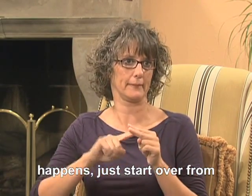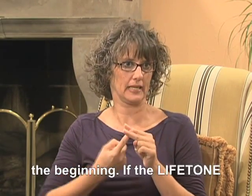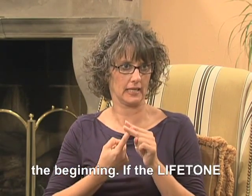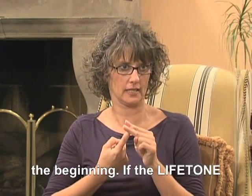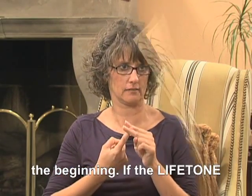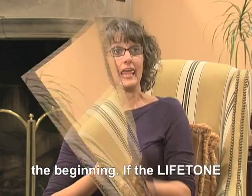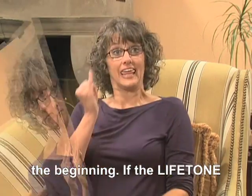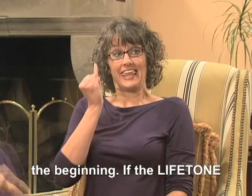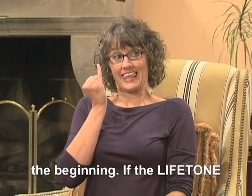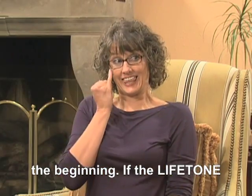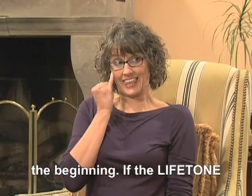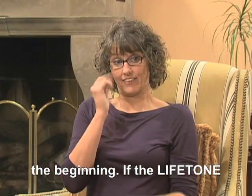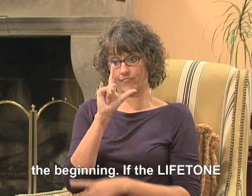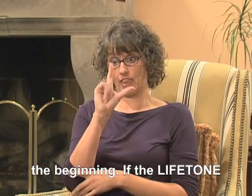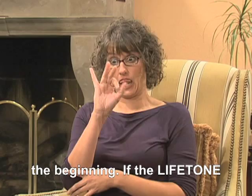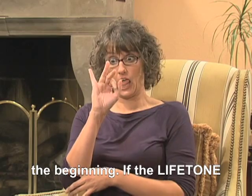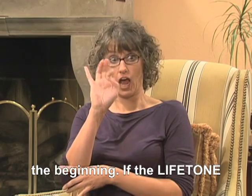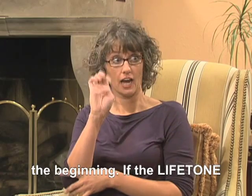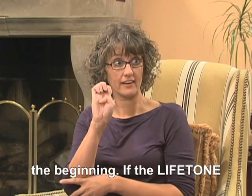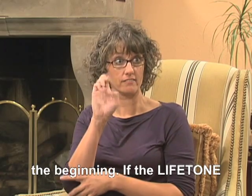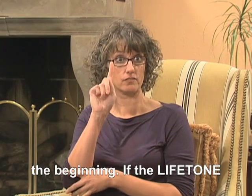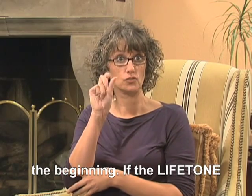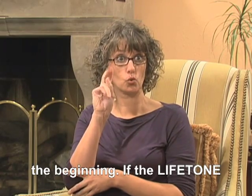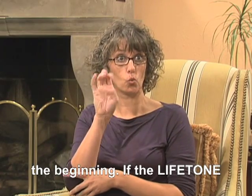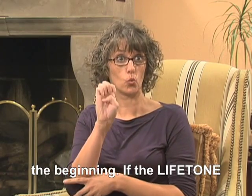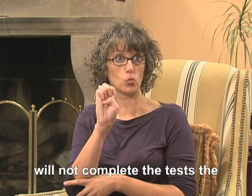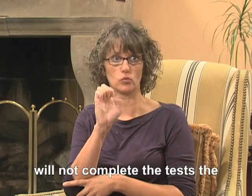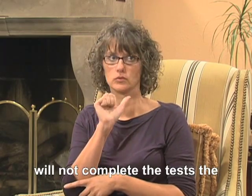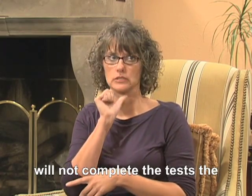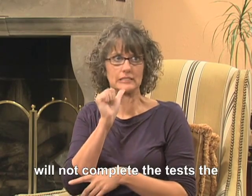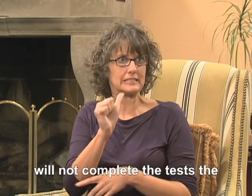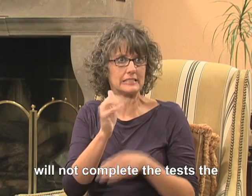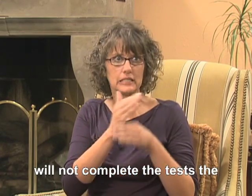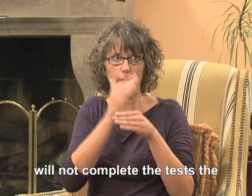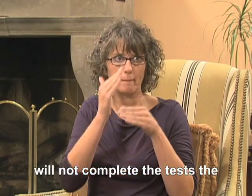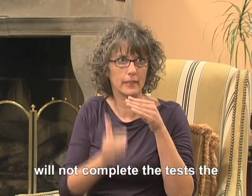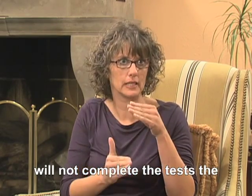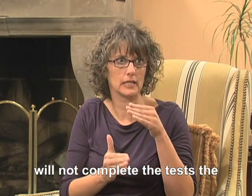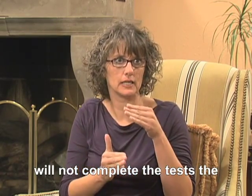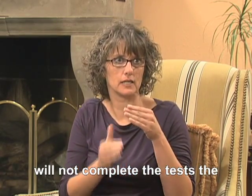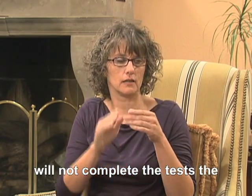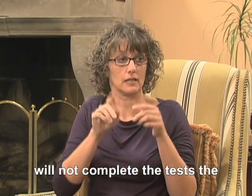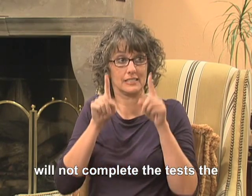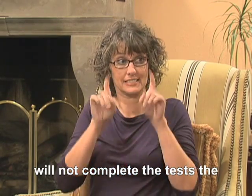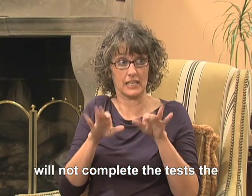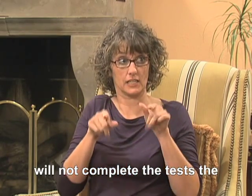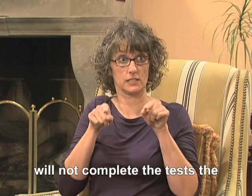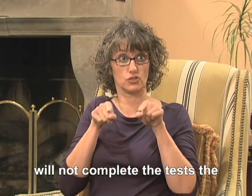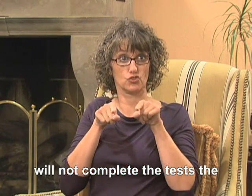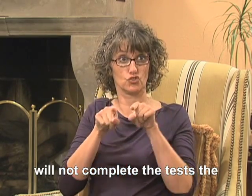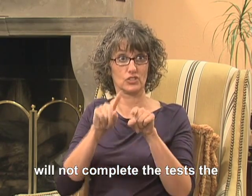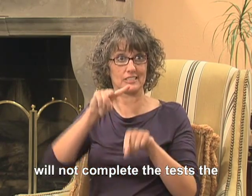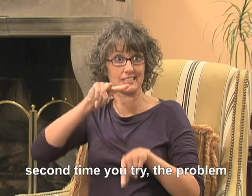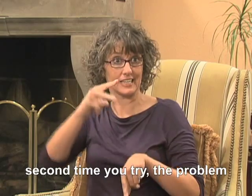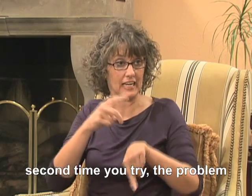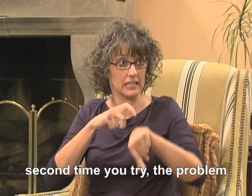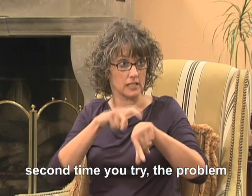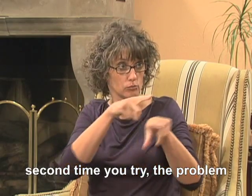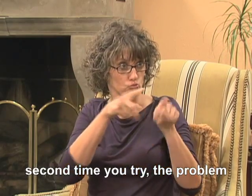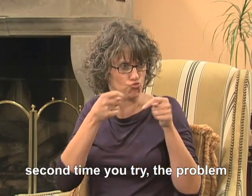beginning. If the Lifetone will not complete the tests the second time